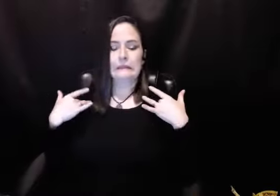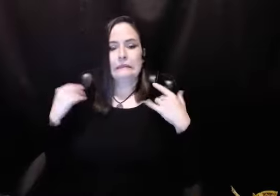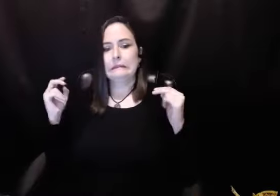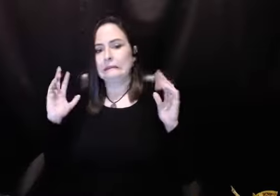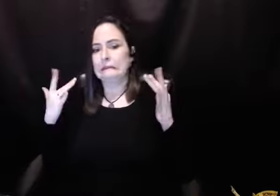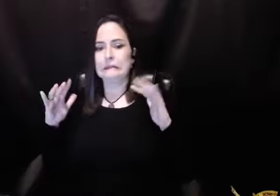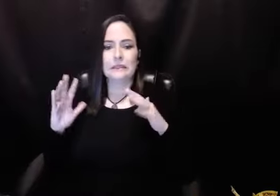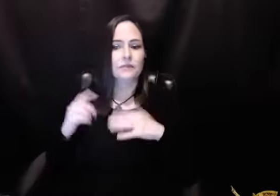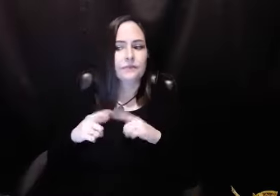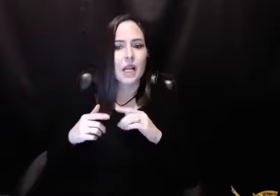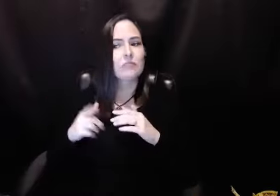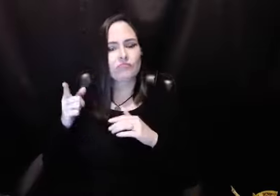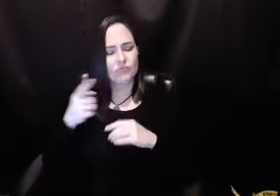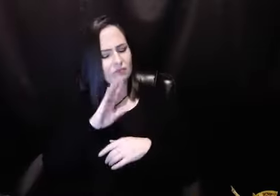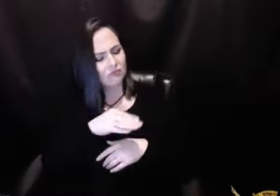before that, you're afraid to take the action.